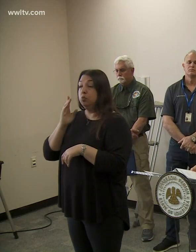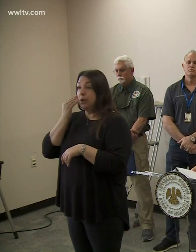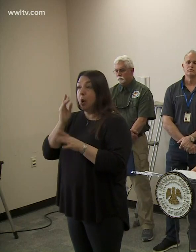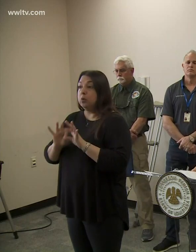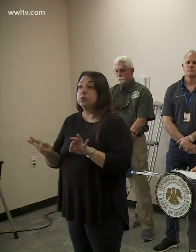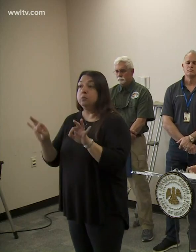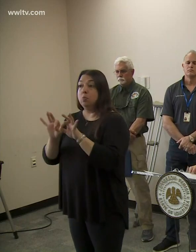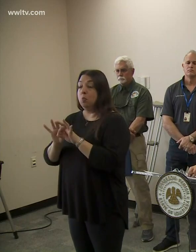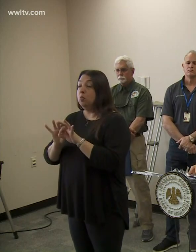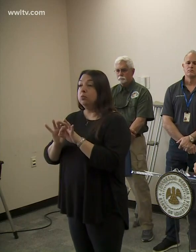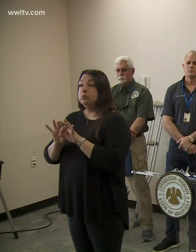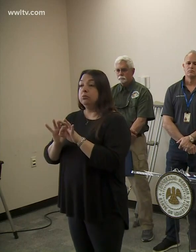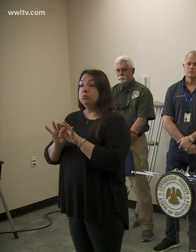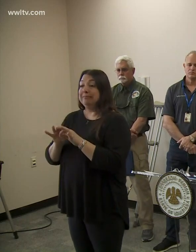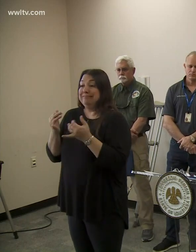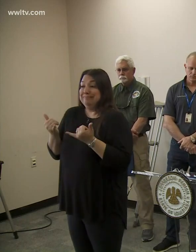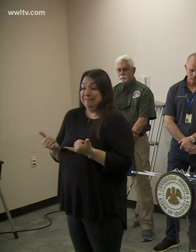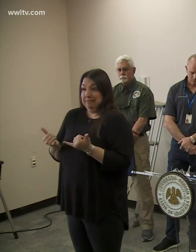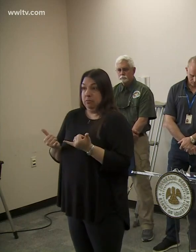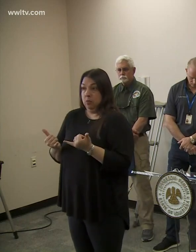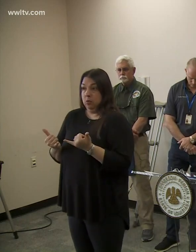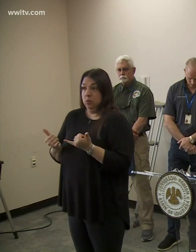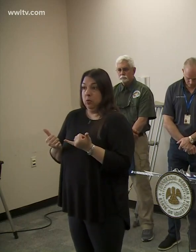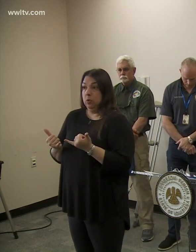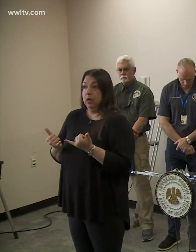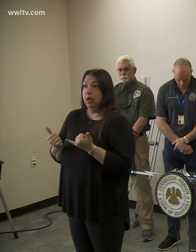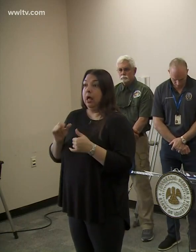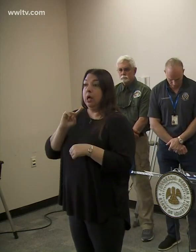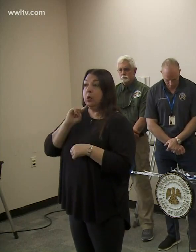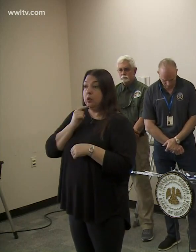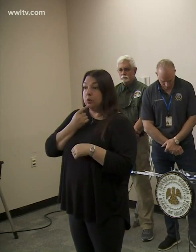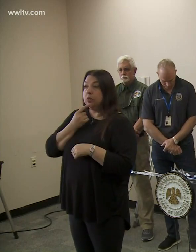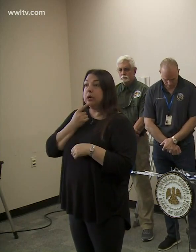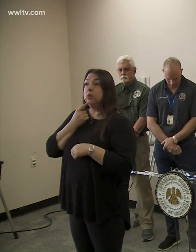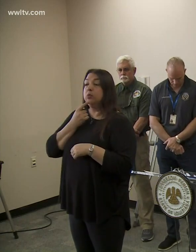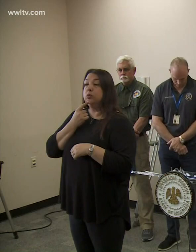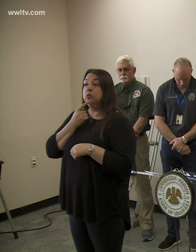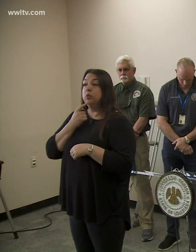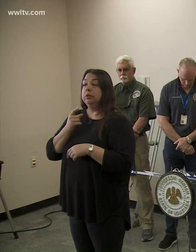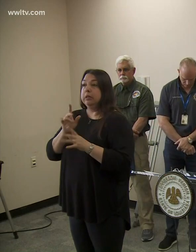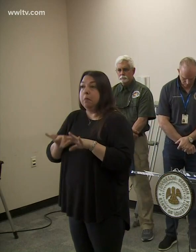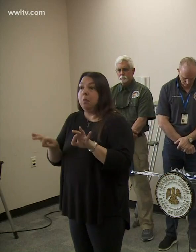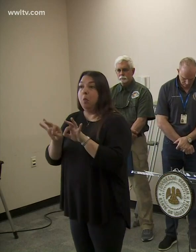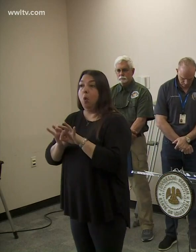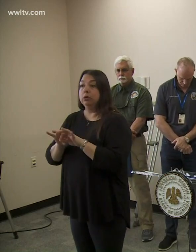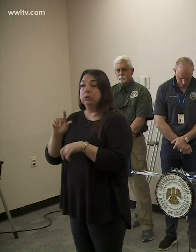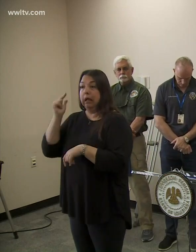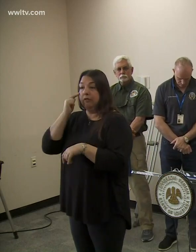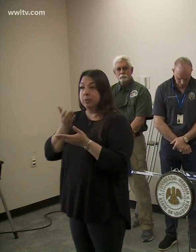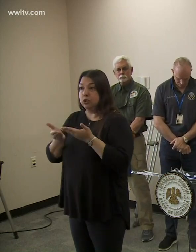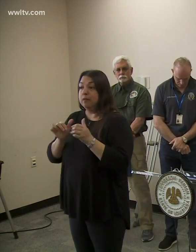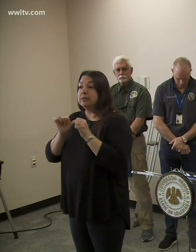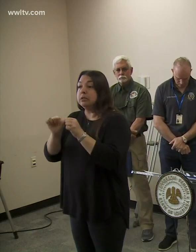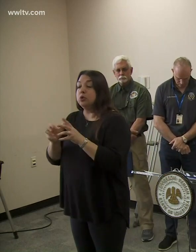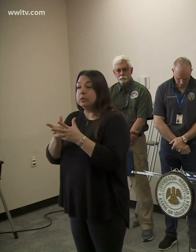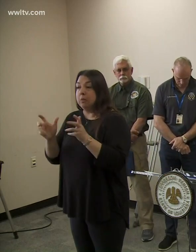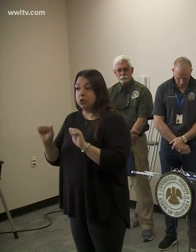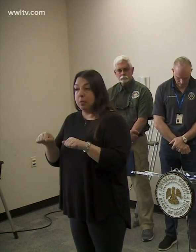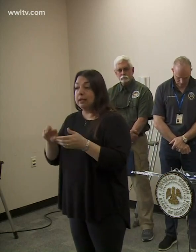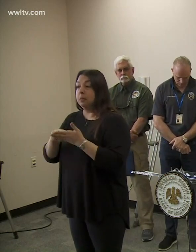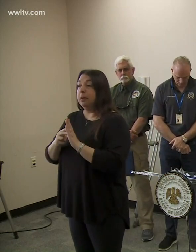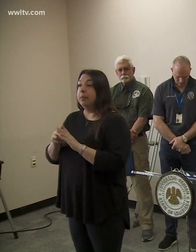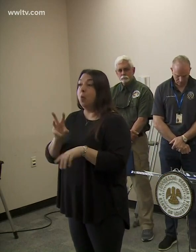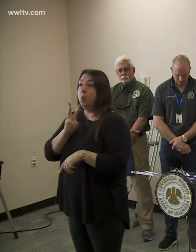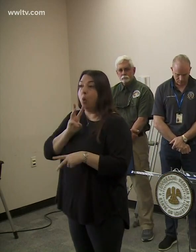now more than ever that our critical government services continue as much as possible. Our water